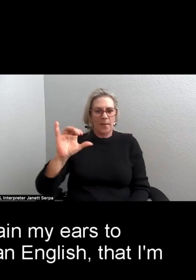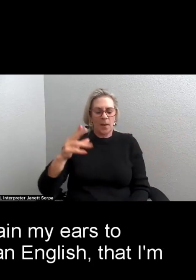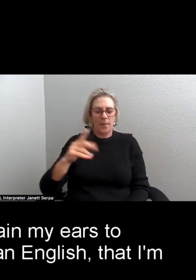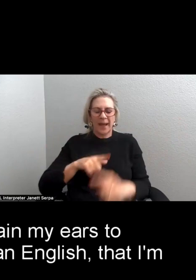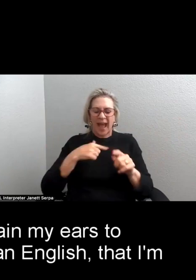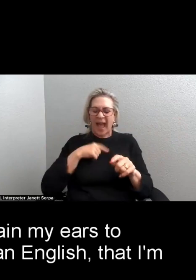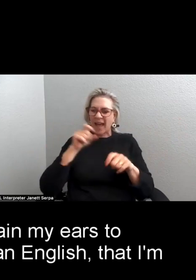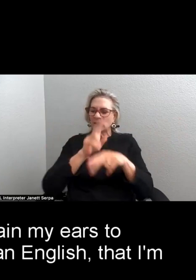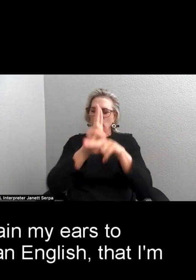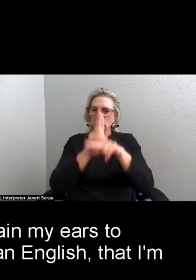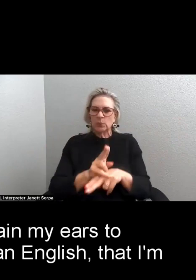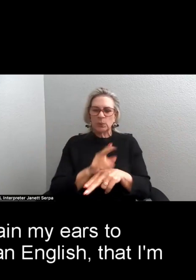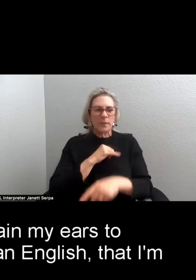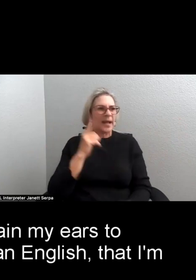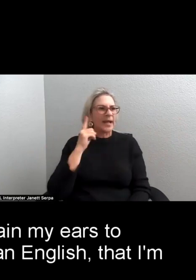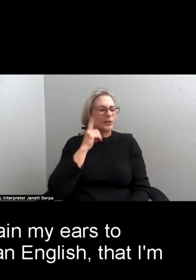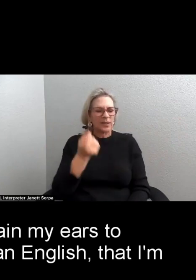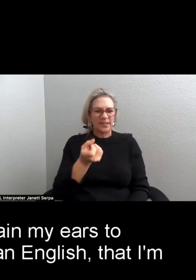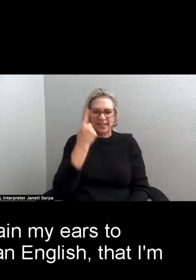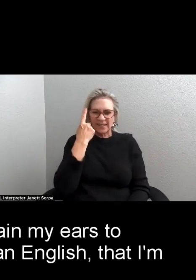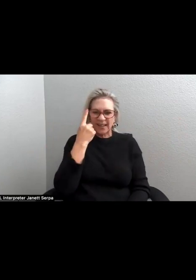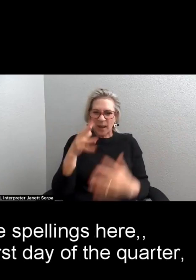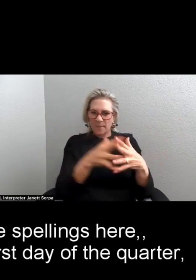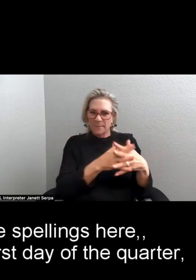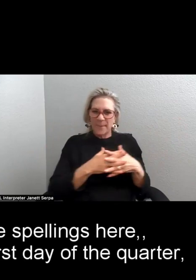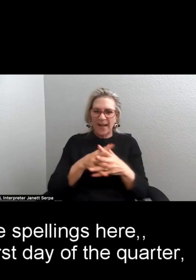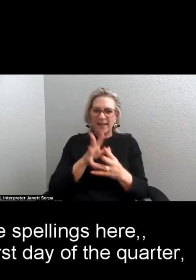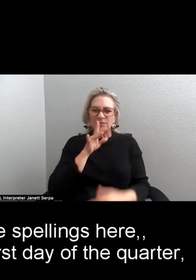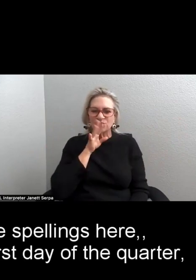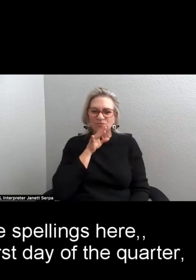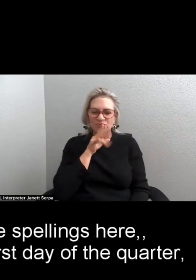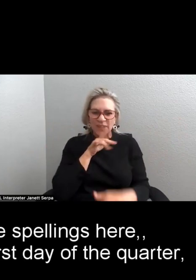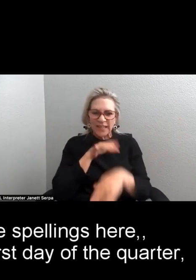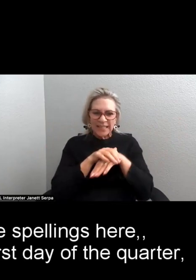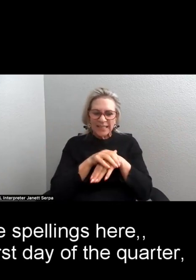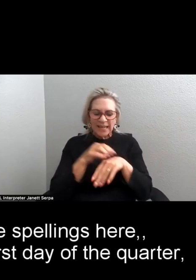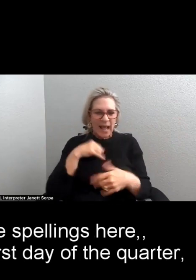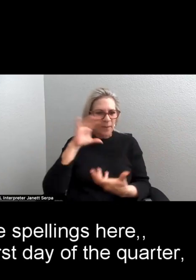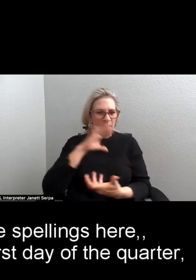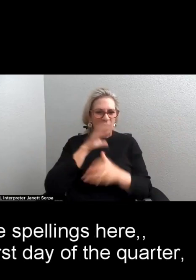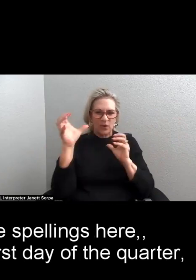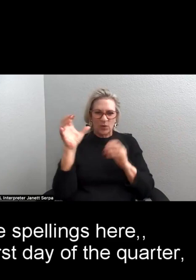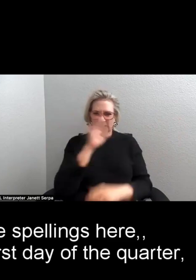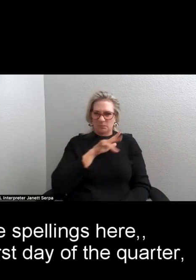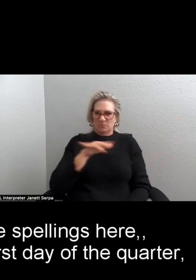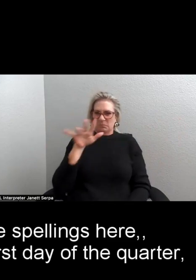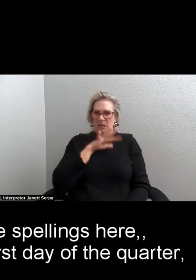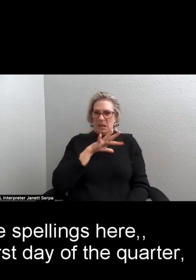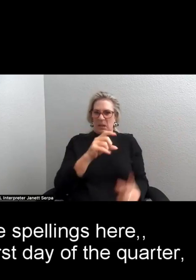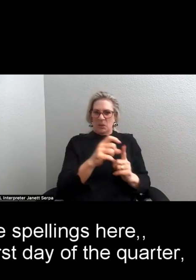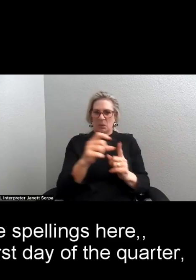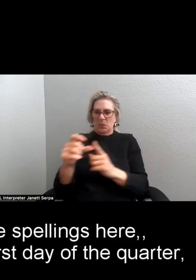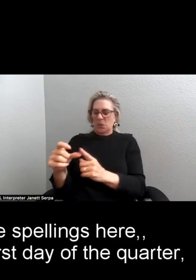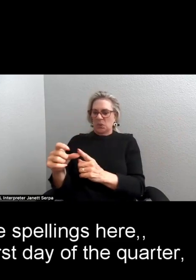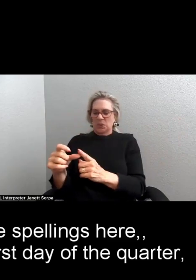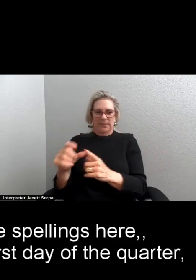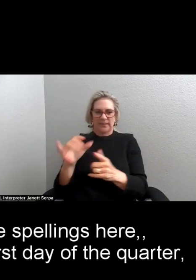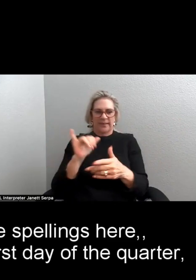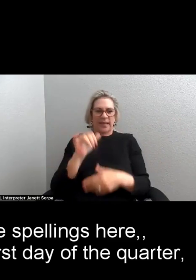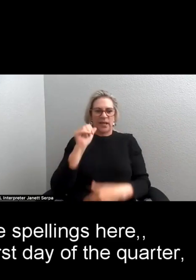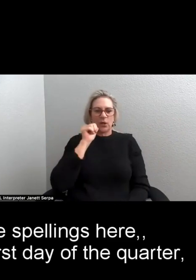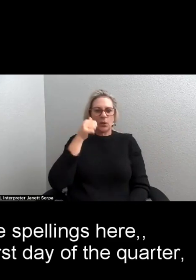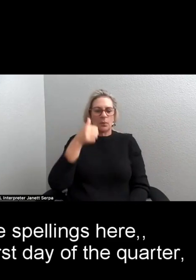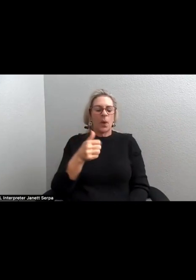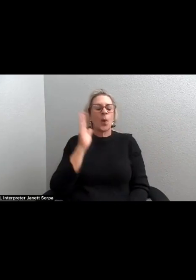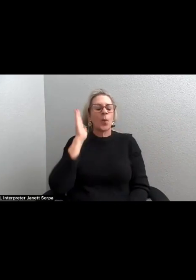to understand American English, that I'm confused about the spellings here, that tomorrow is the first